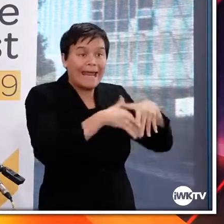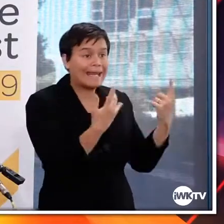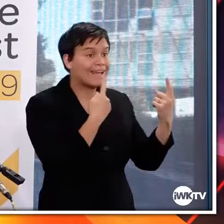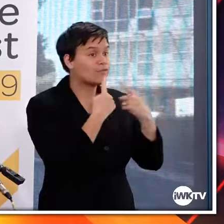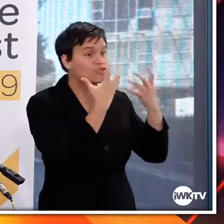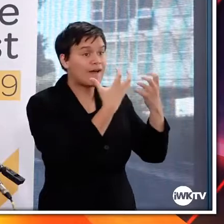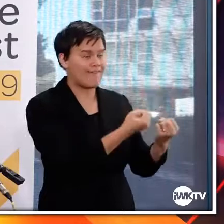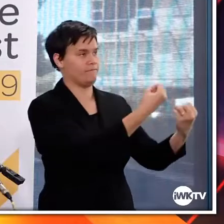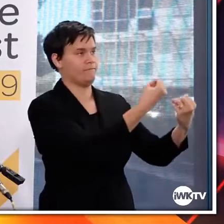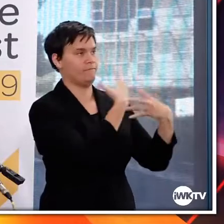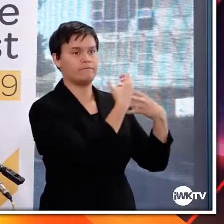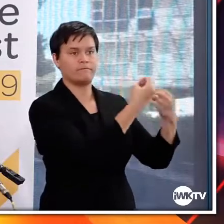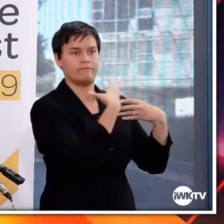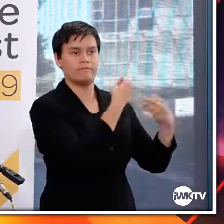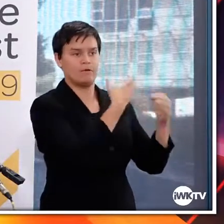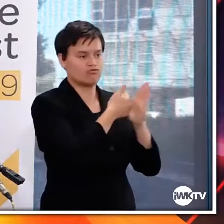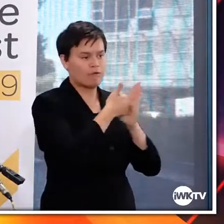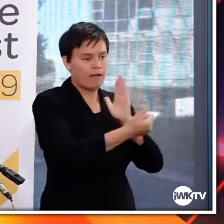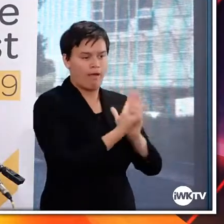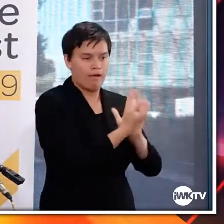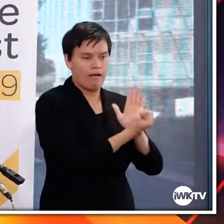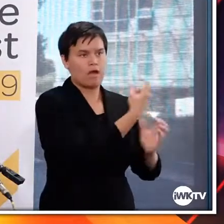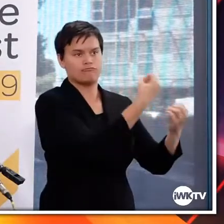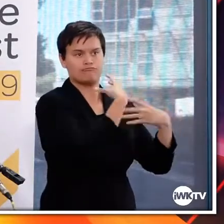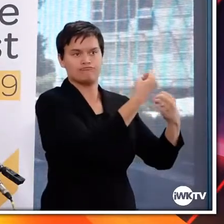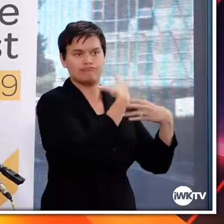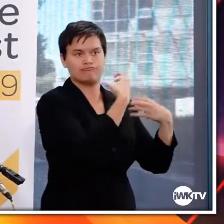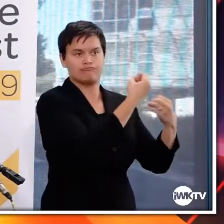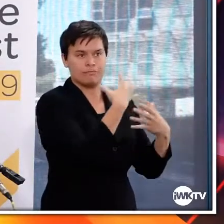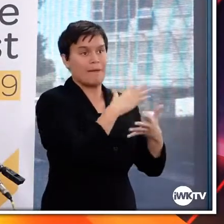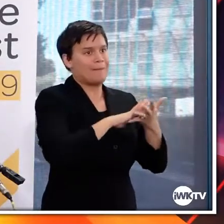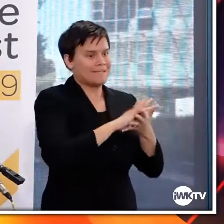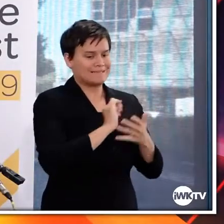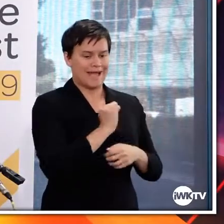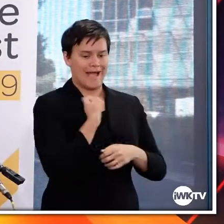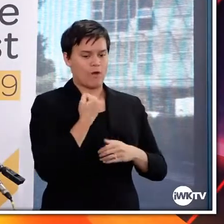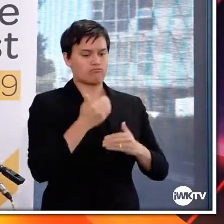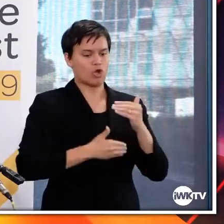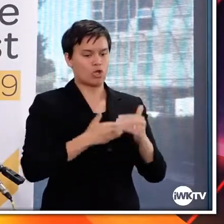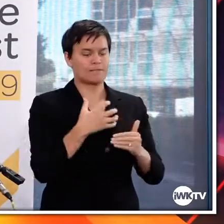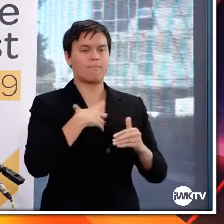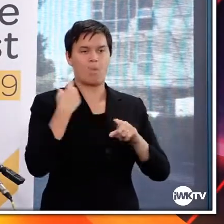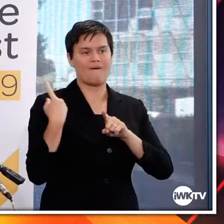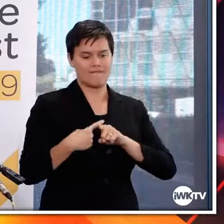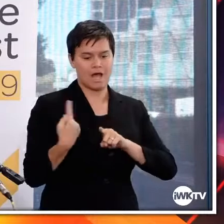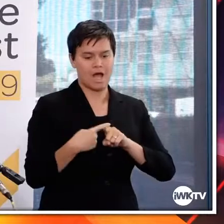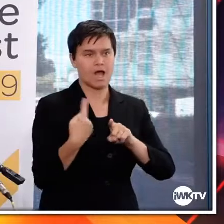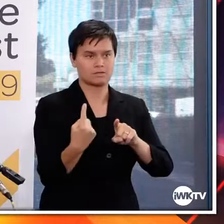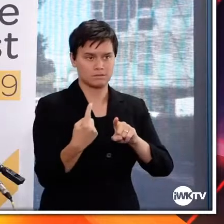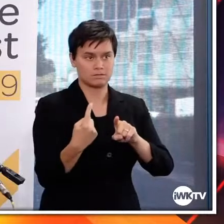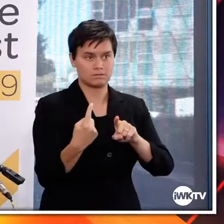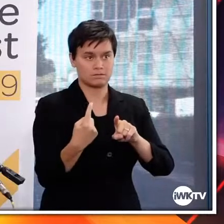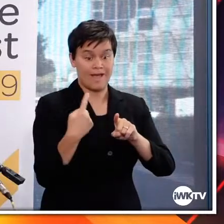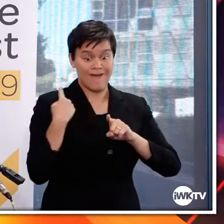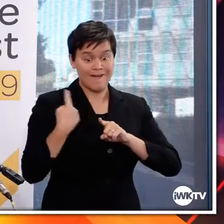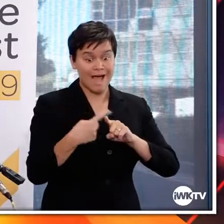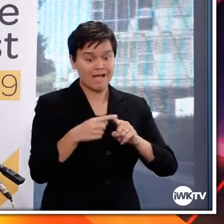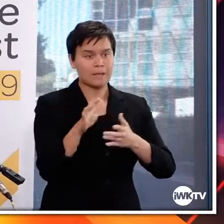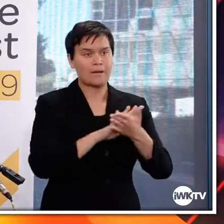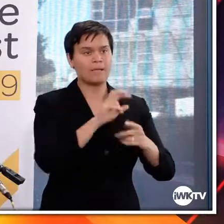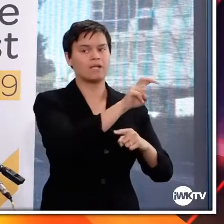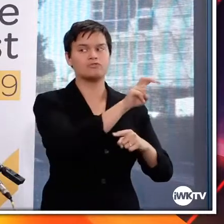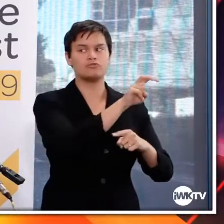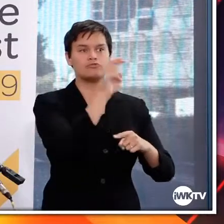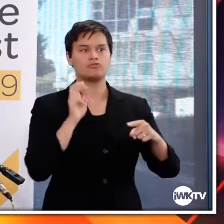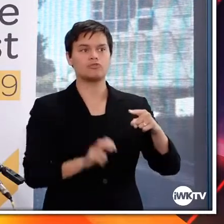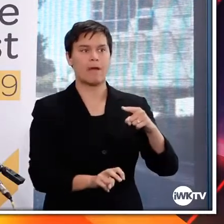what this meant was we could streamline our assessment process, but it didn't compromise the rigour of our review or the requirements